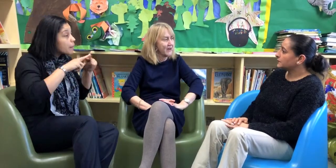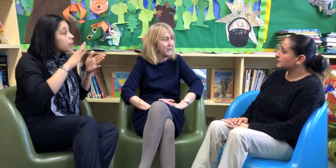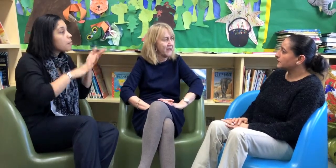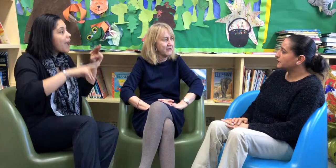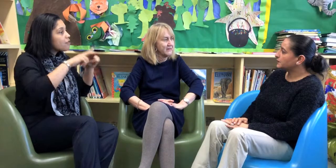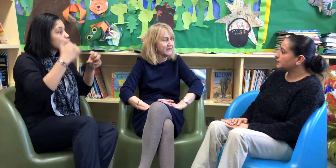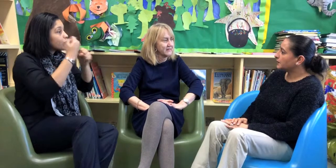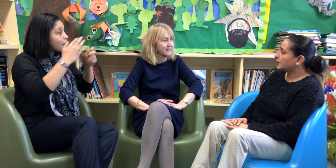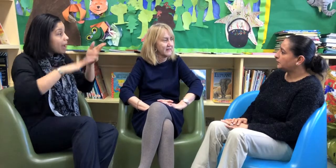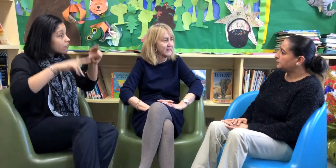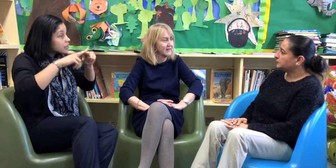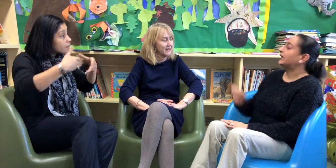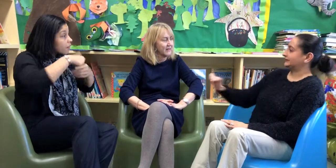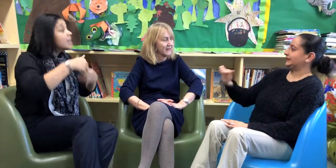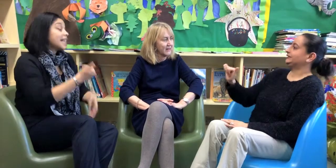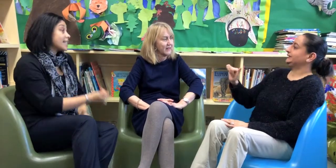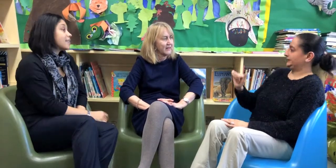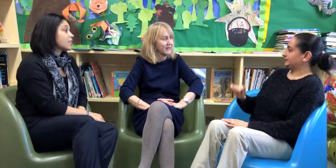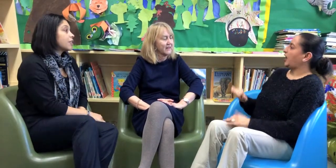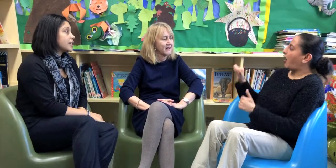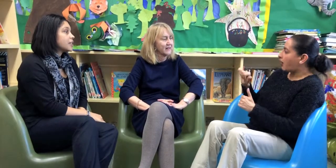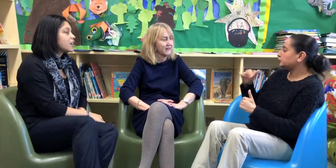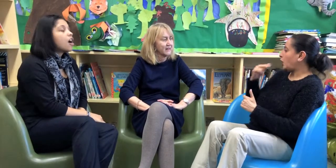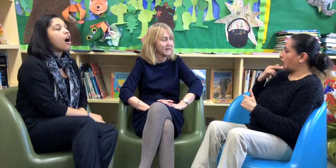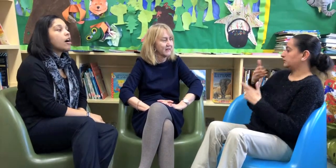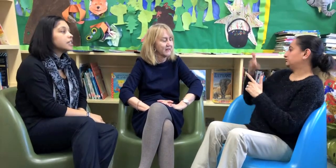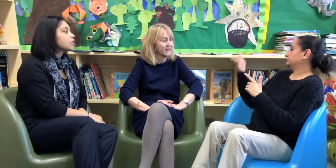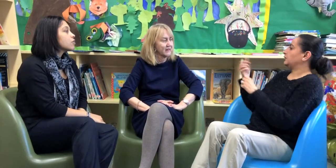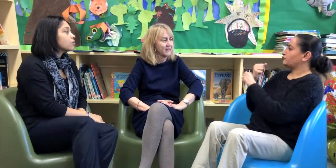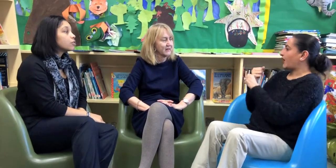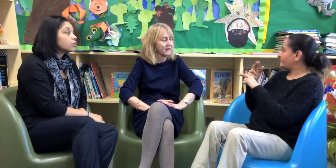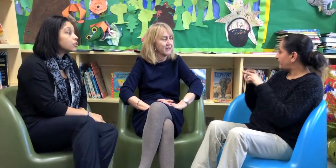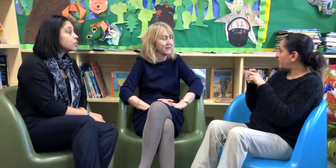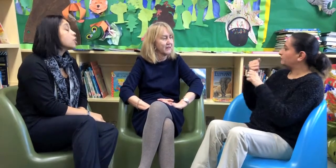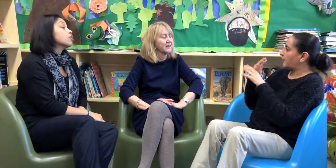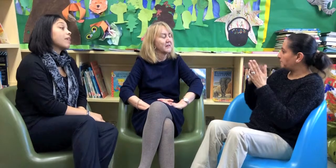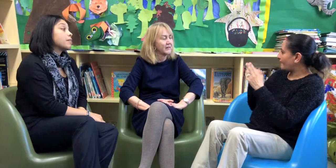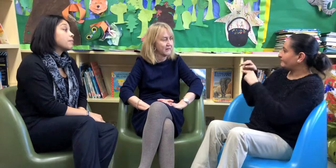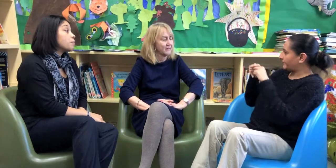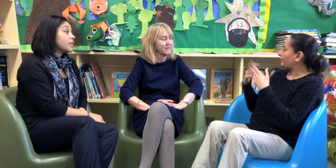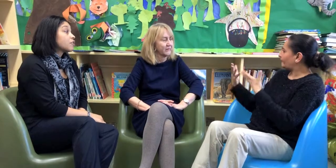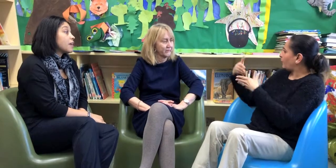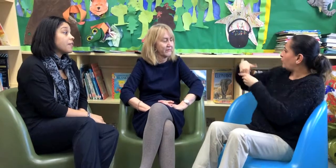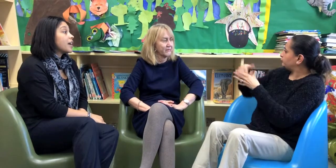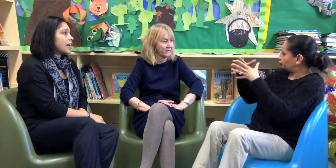grandparents? Yes, that's right, aunties, uncles, grandmother, grandfather,